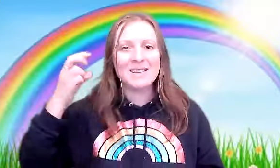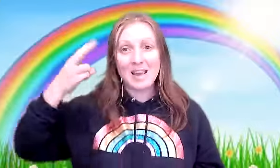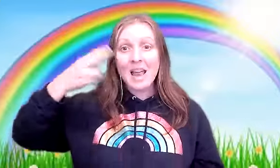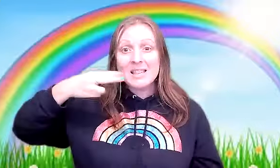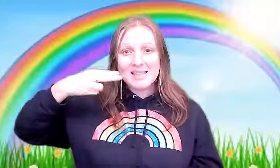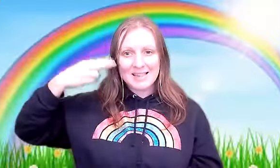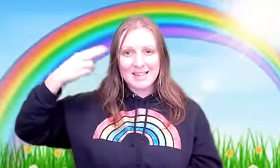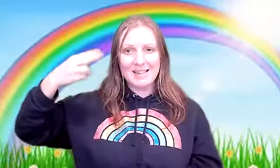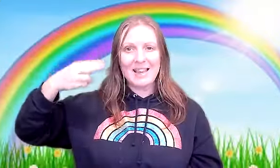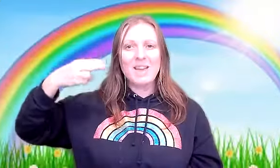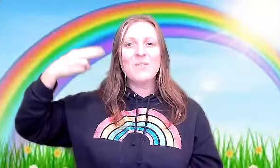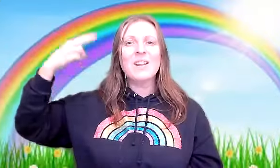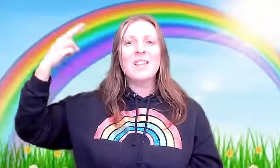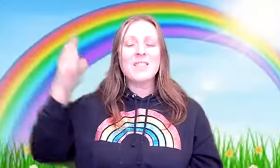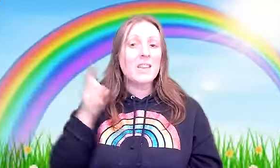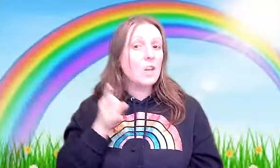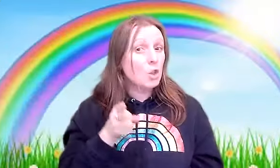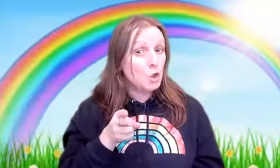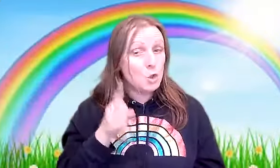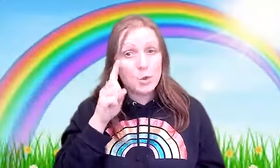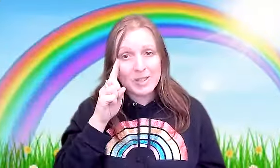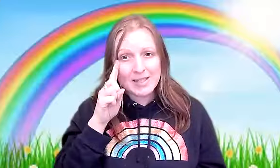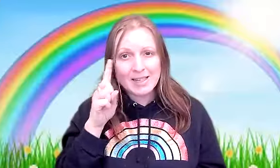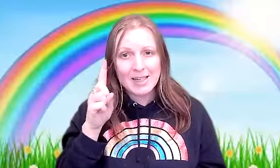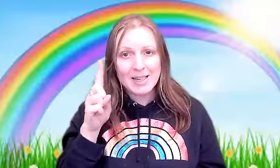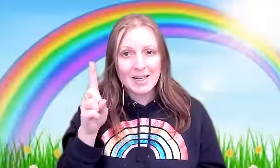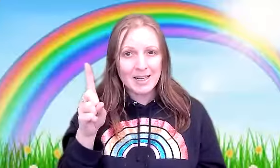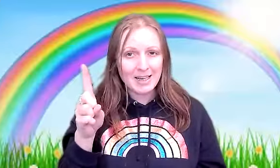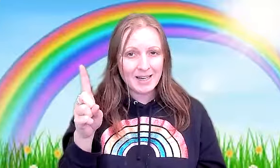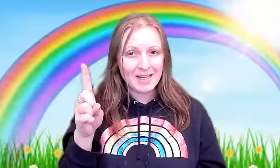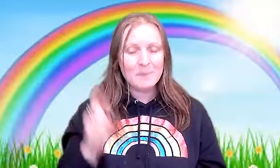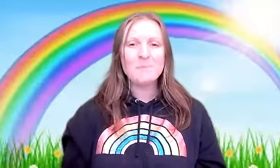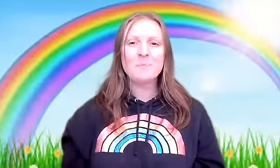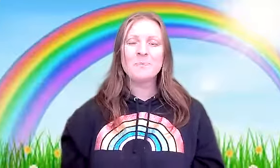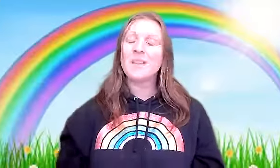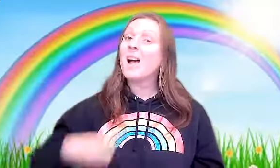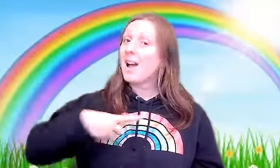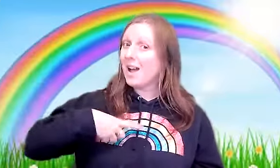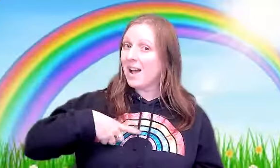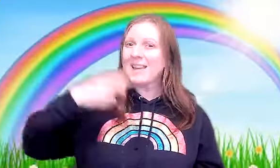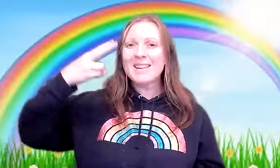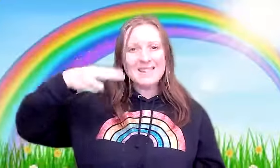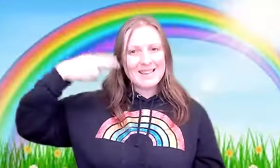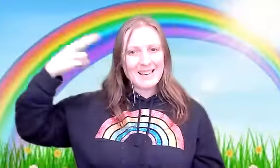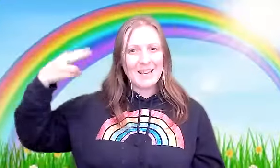and sing everything you see, I can sing a